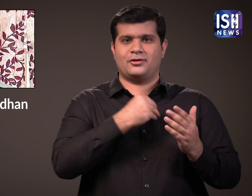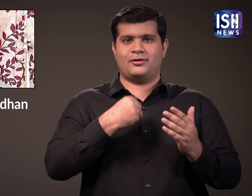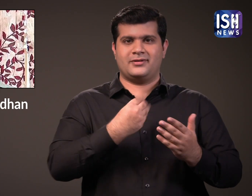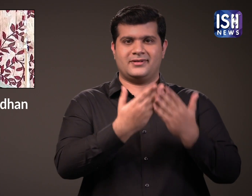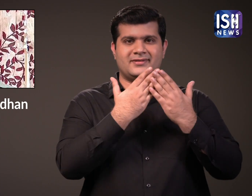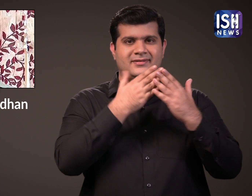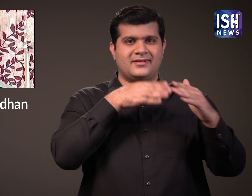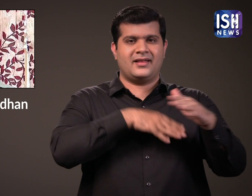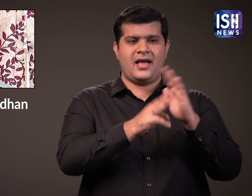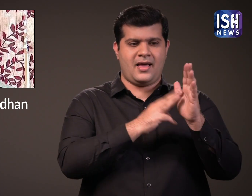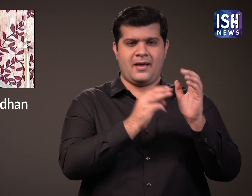enrolled into VIMSAR,